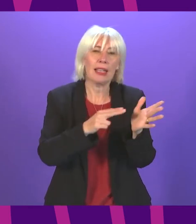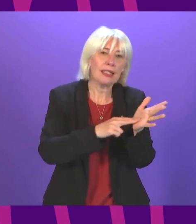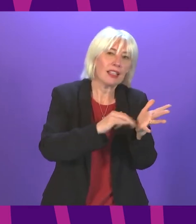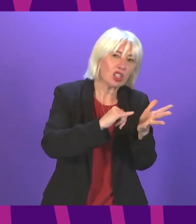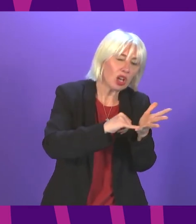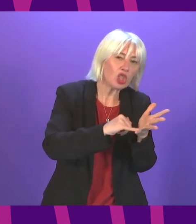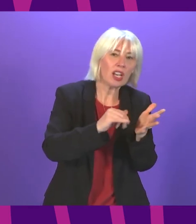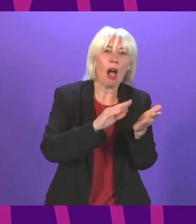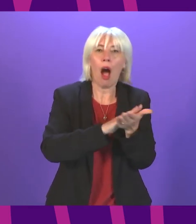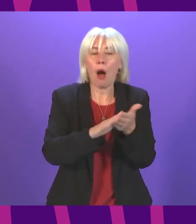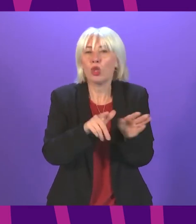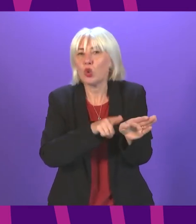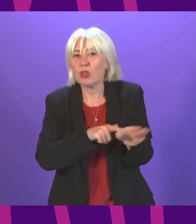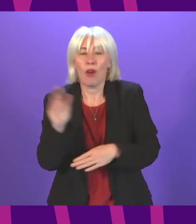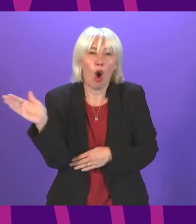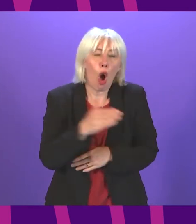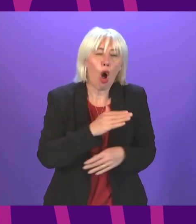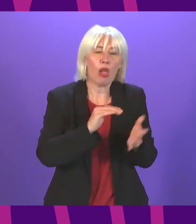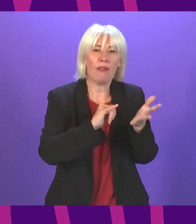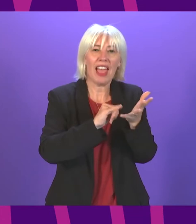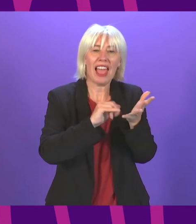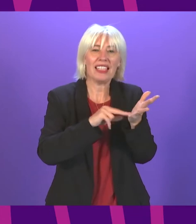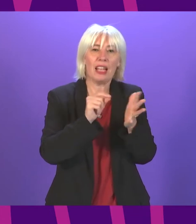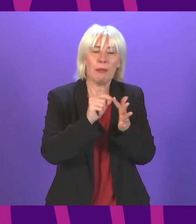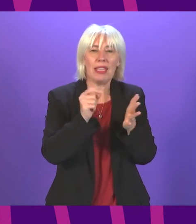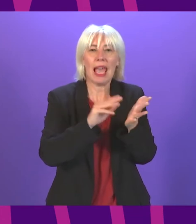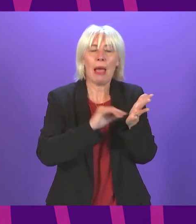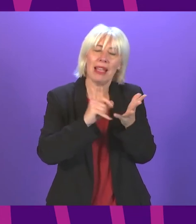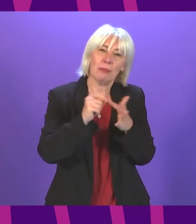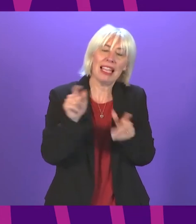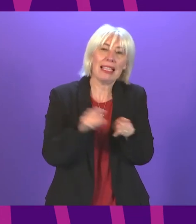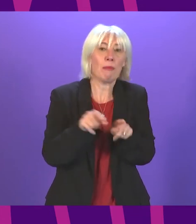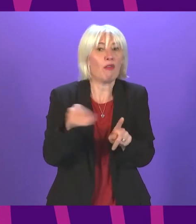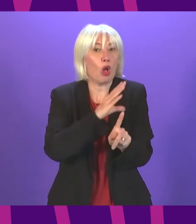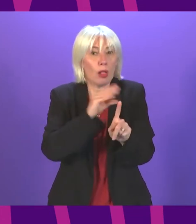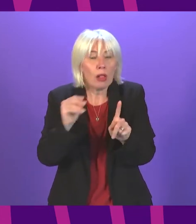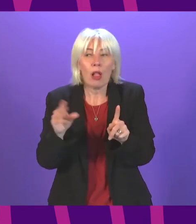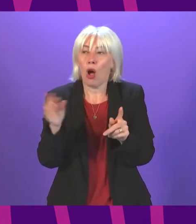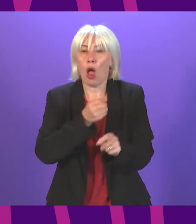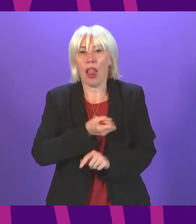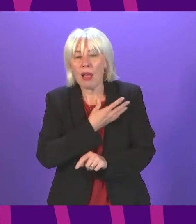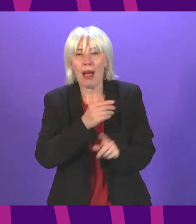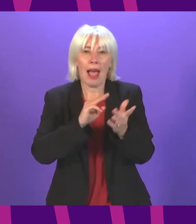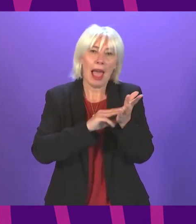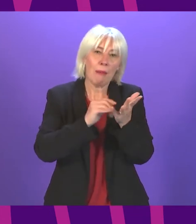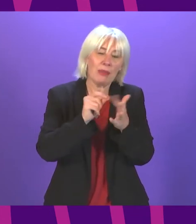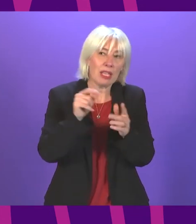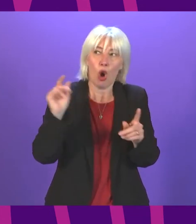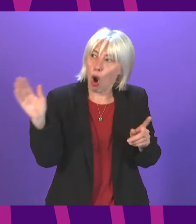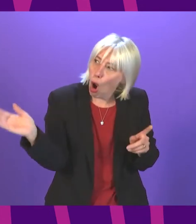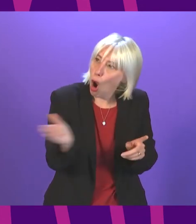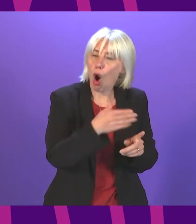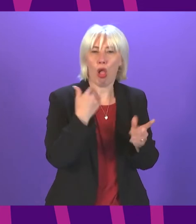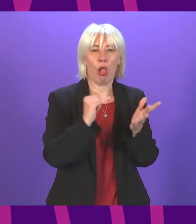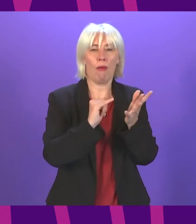Hamza Youssef, all of the SNP MSPs, like all of the Conservative MSPs, all of the Labour MSPs, all of the Liberal Democrats, and